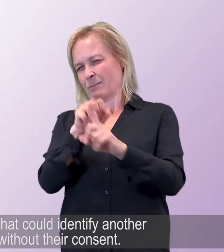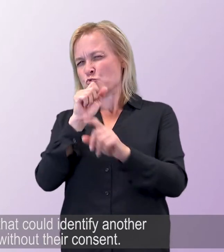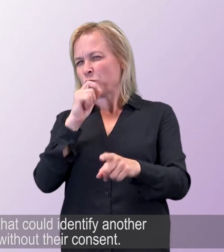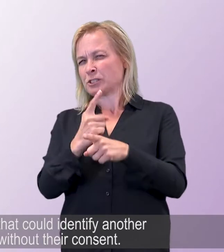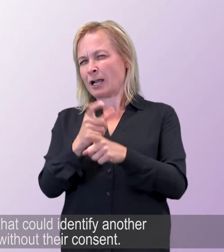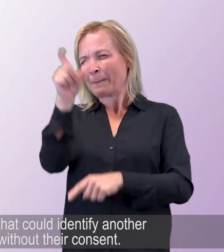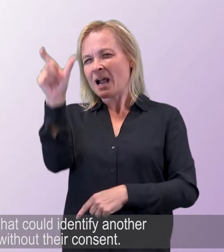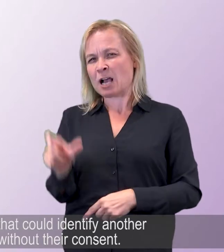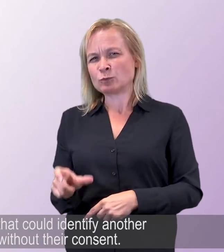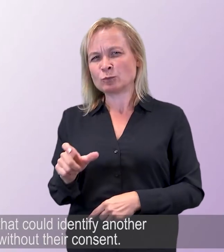their consent.